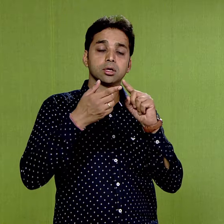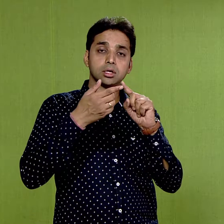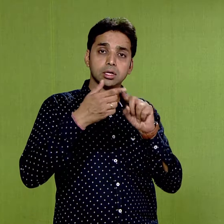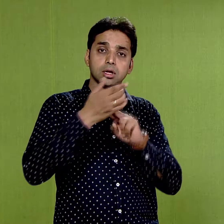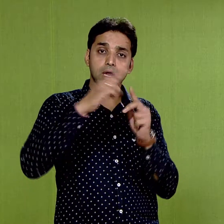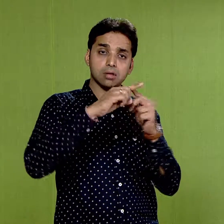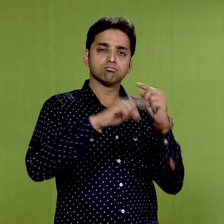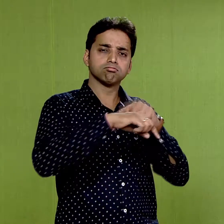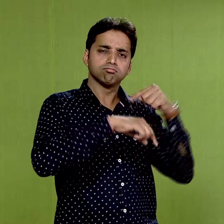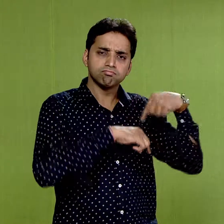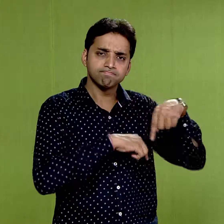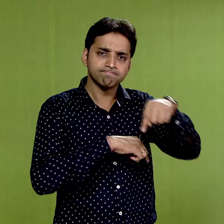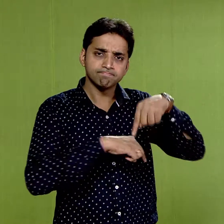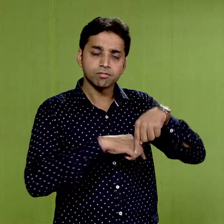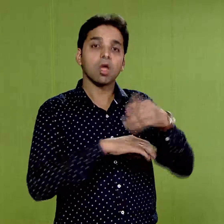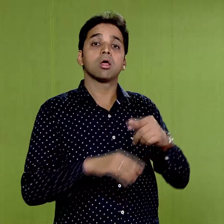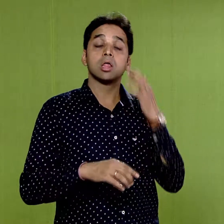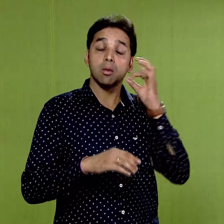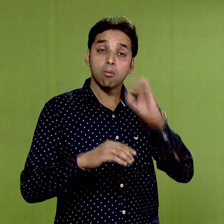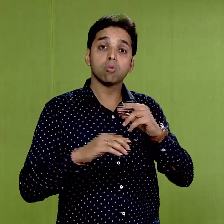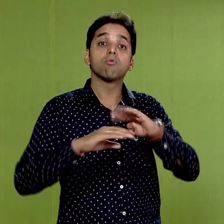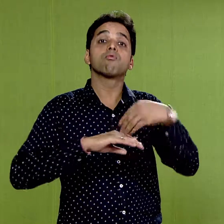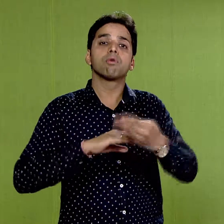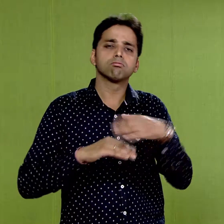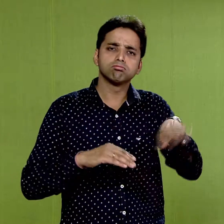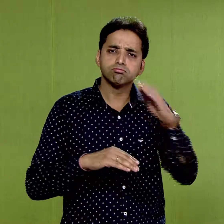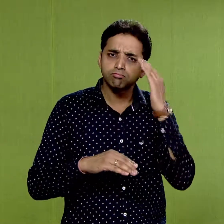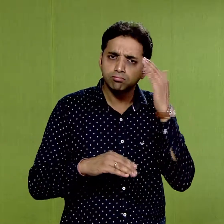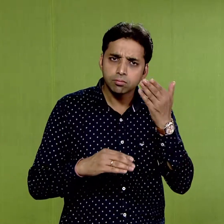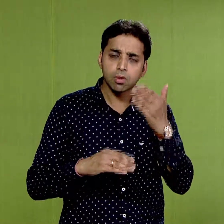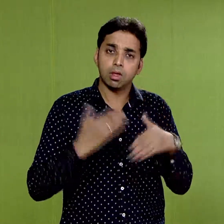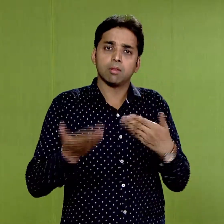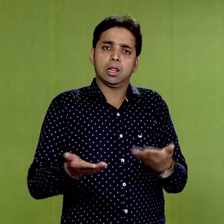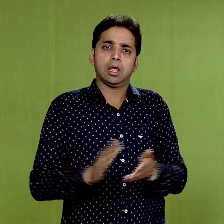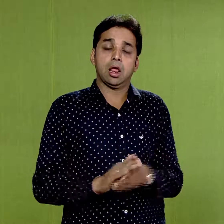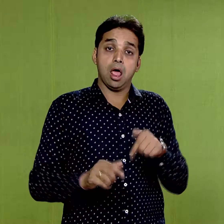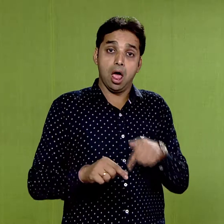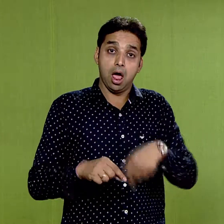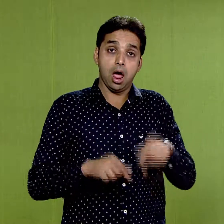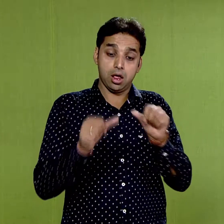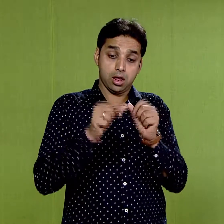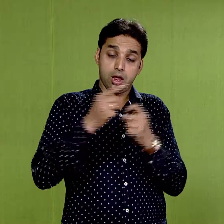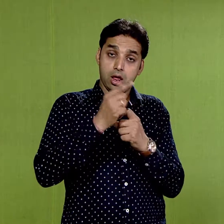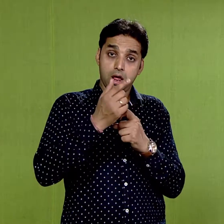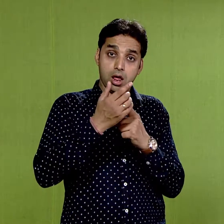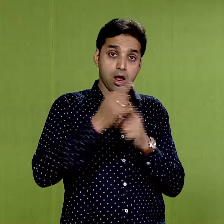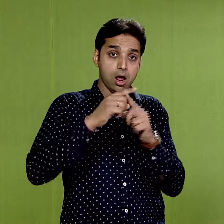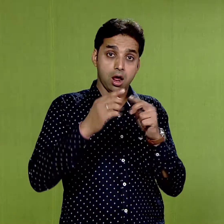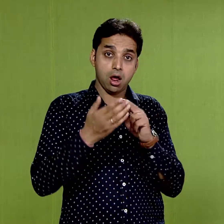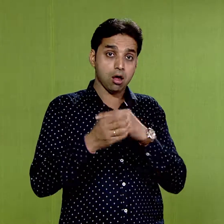It is important fact to know that art and paintings flourished